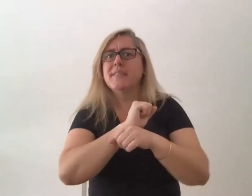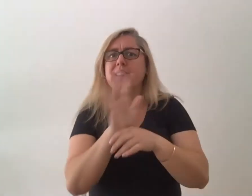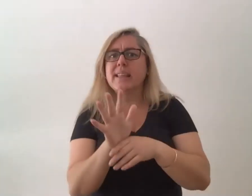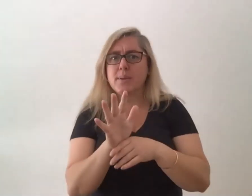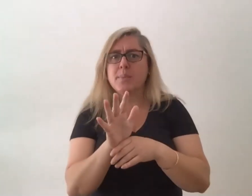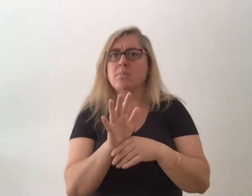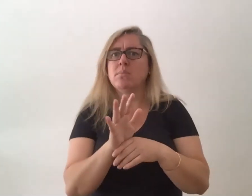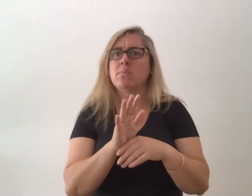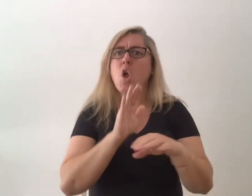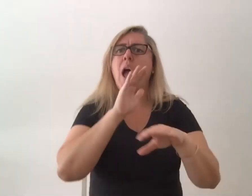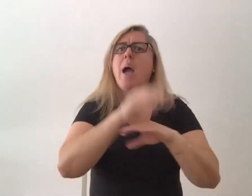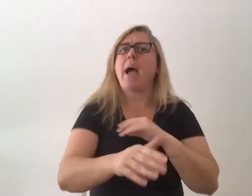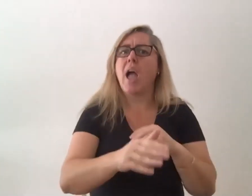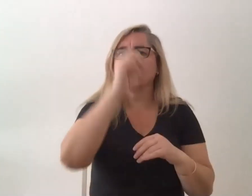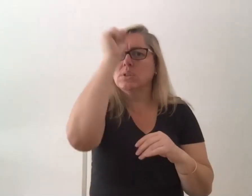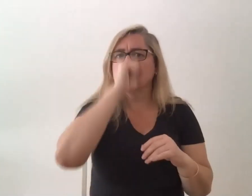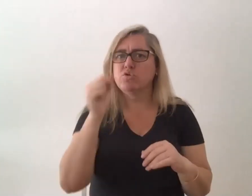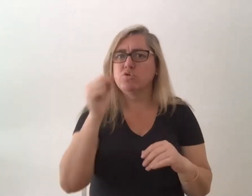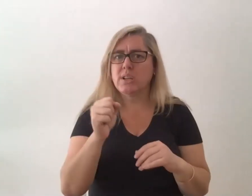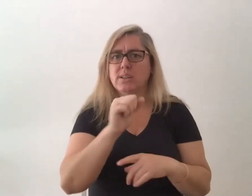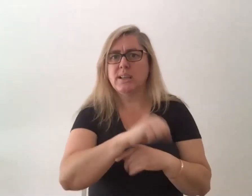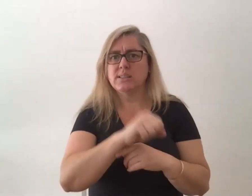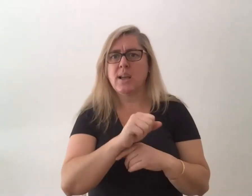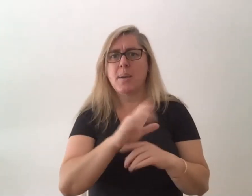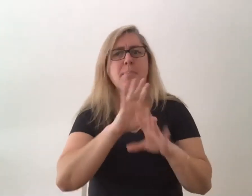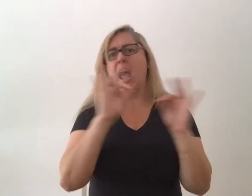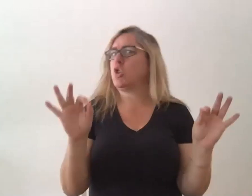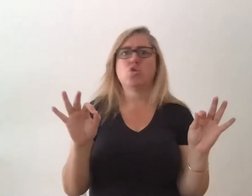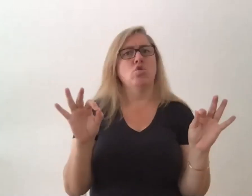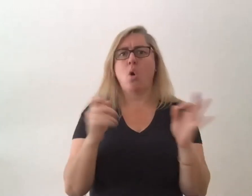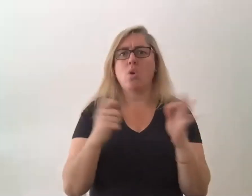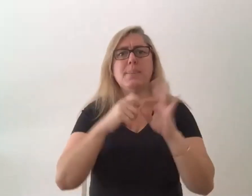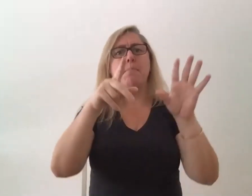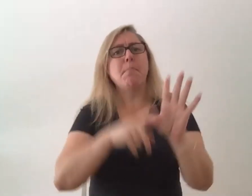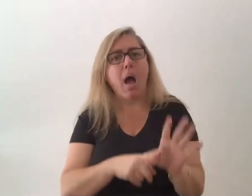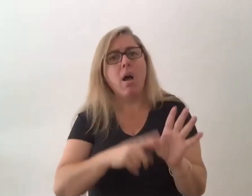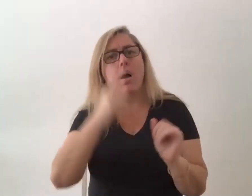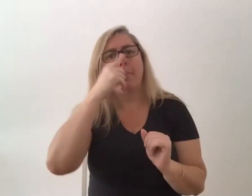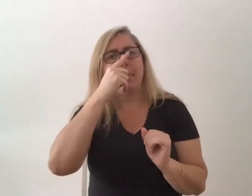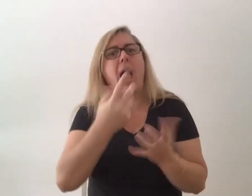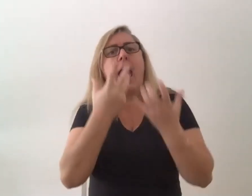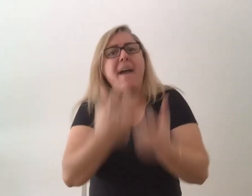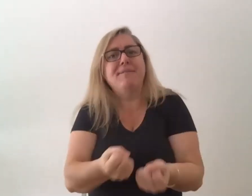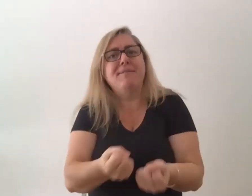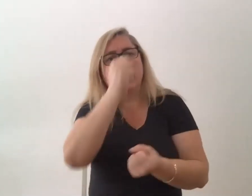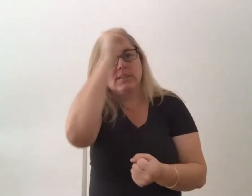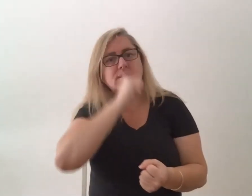schizophrenia and not by people with schizophrenia so to me it was just